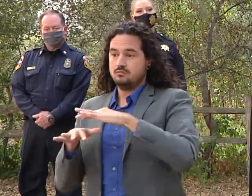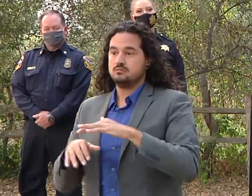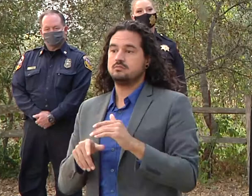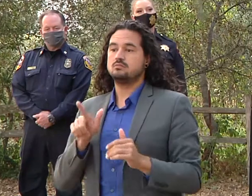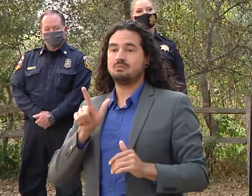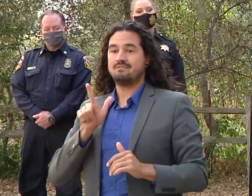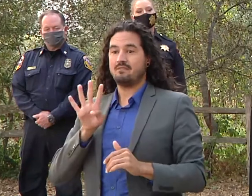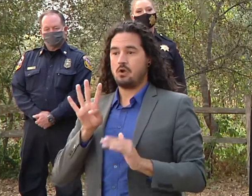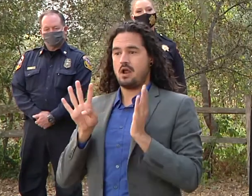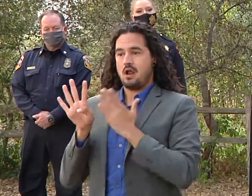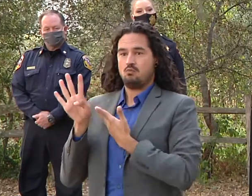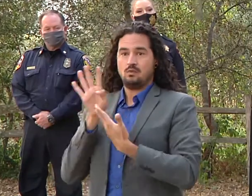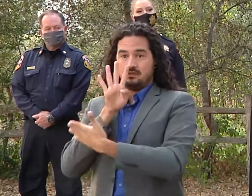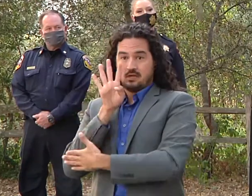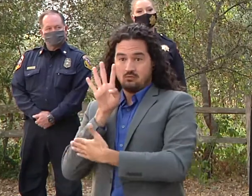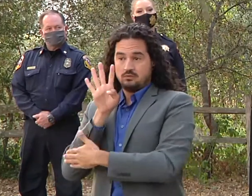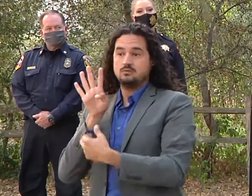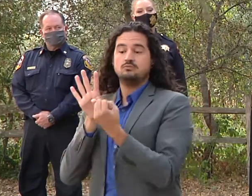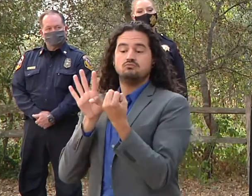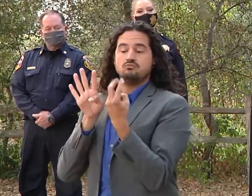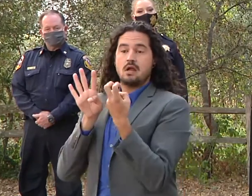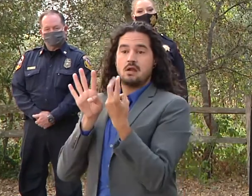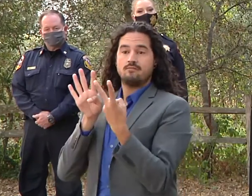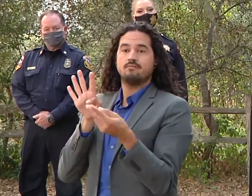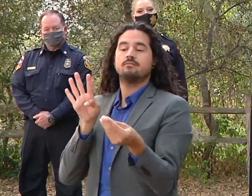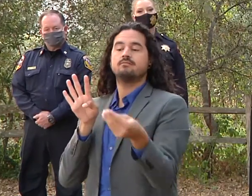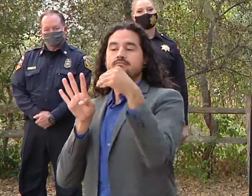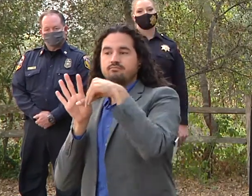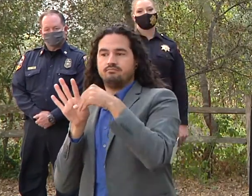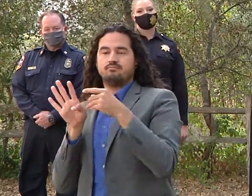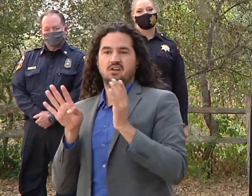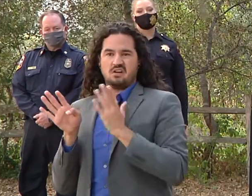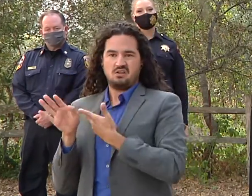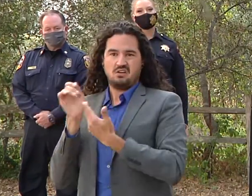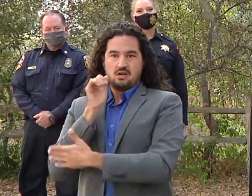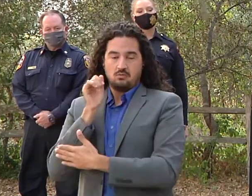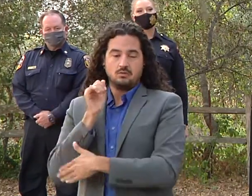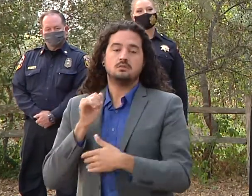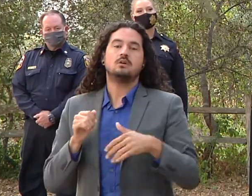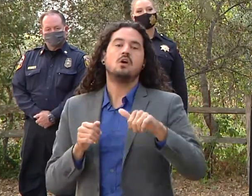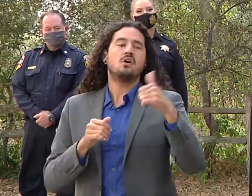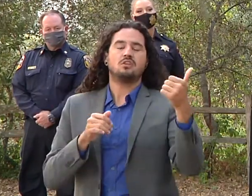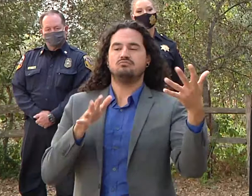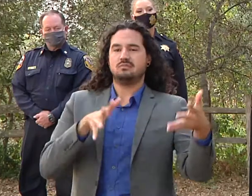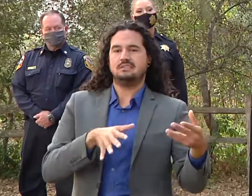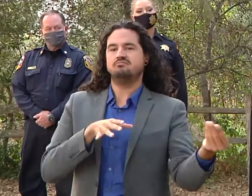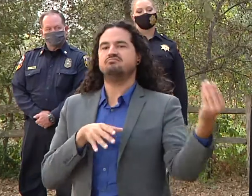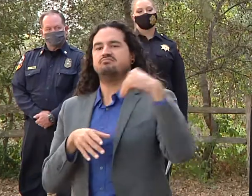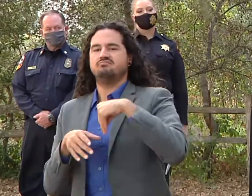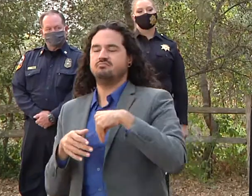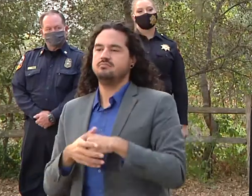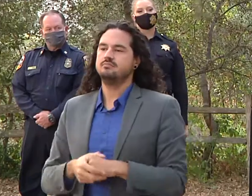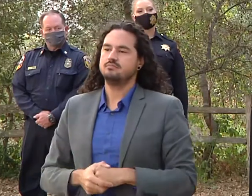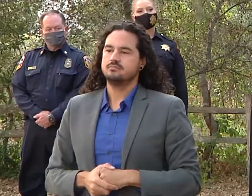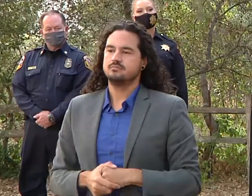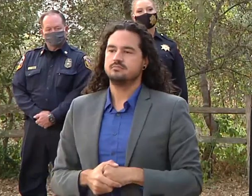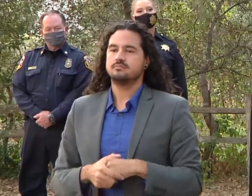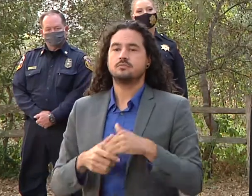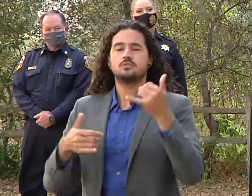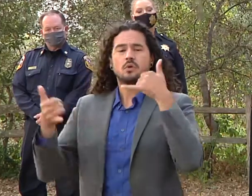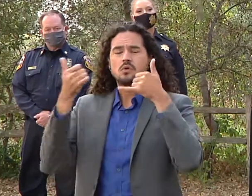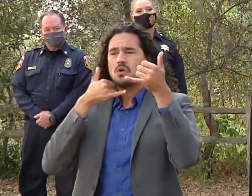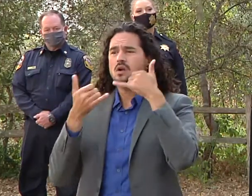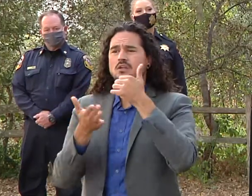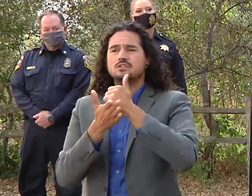10 mutual aid officers from over the hill in terms of calls for service we responded to two suspicious people and